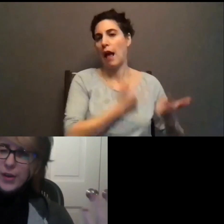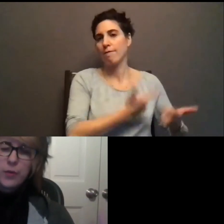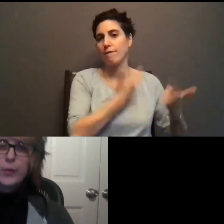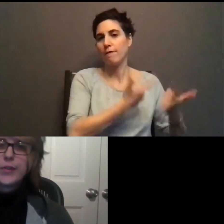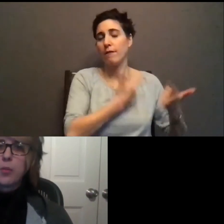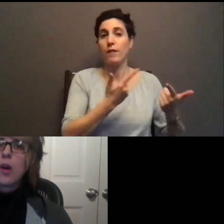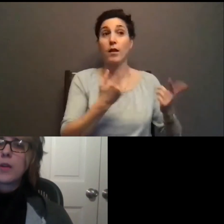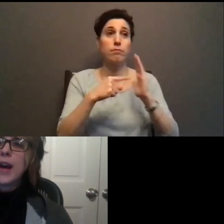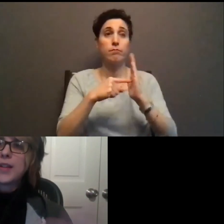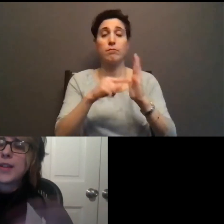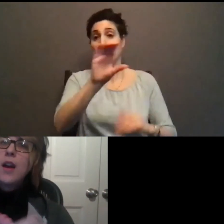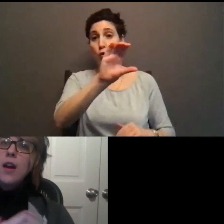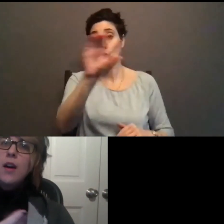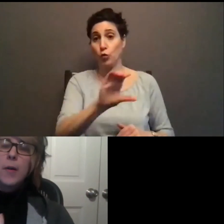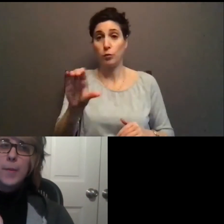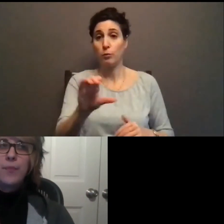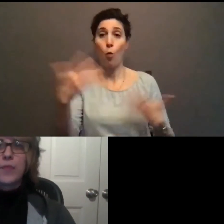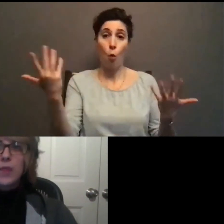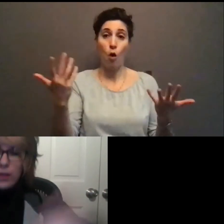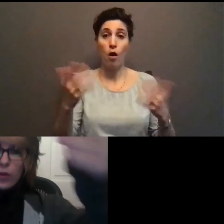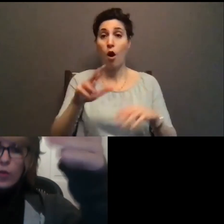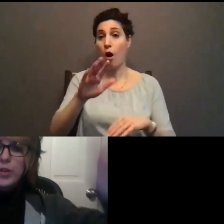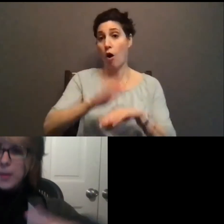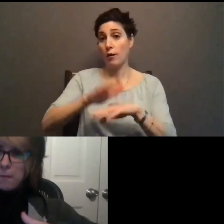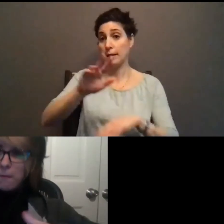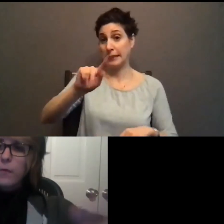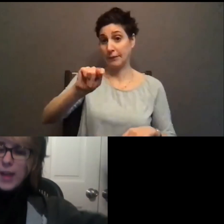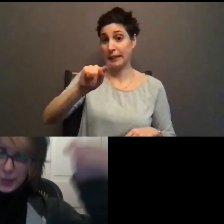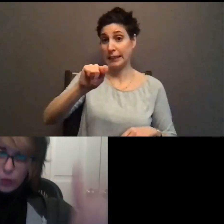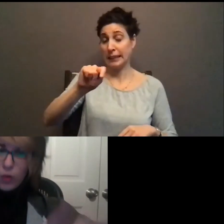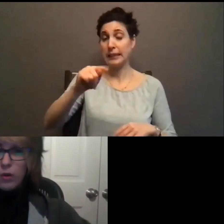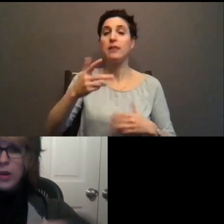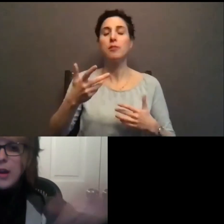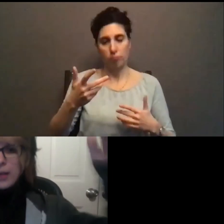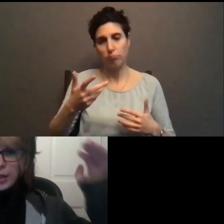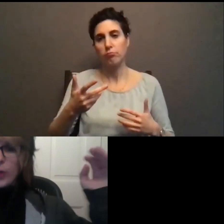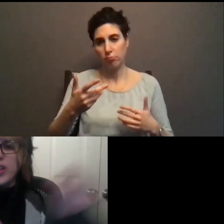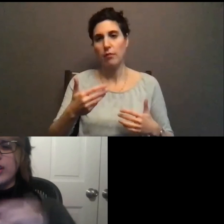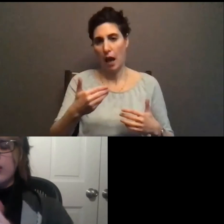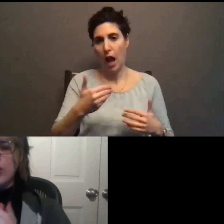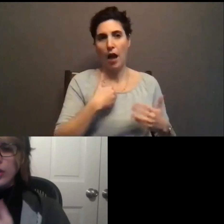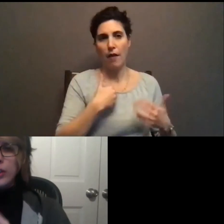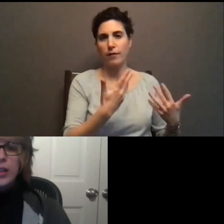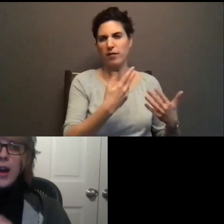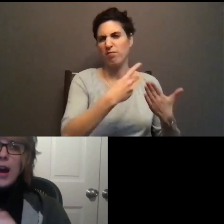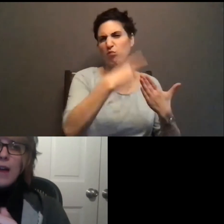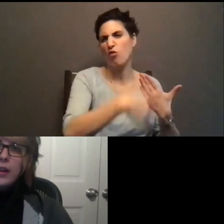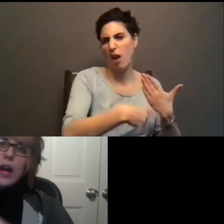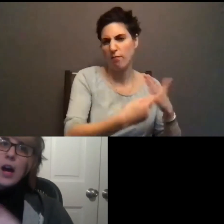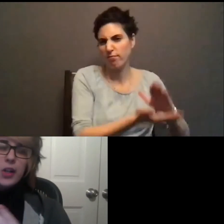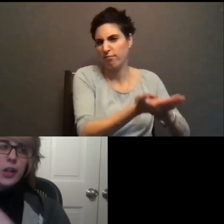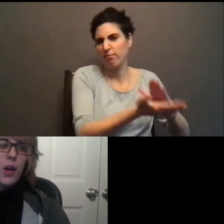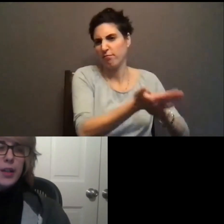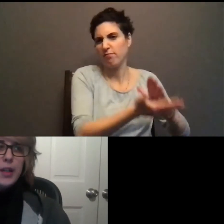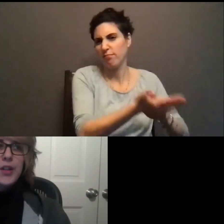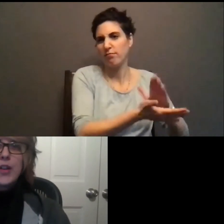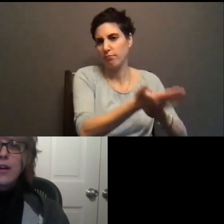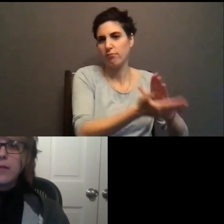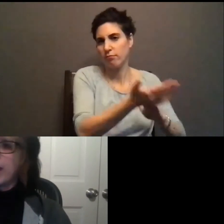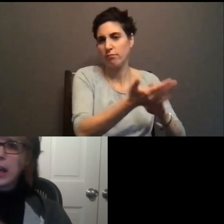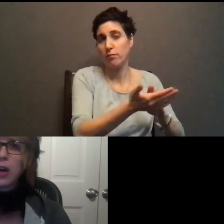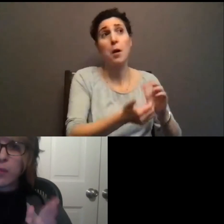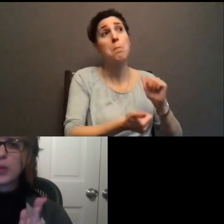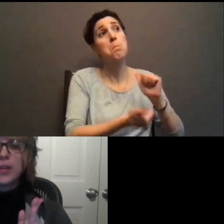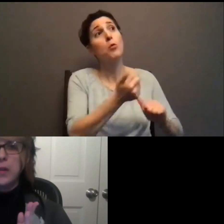you know, for example, you're using a broadcast, um, there will be some technical integration. Usually I find captioning companies